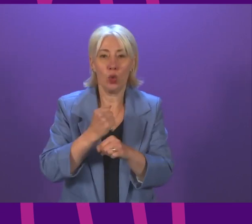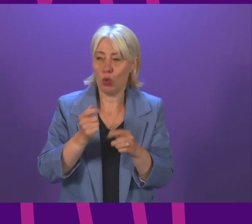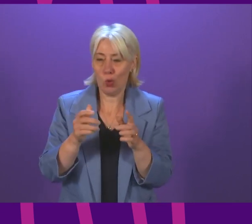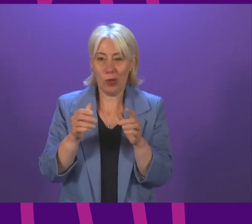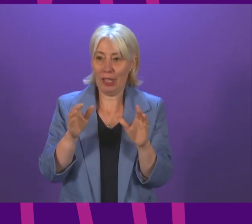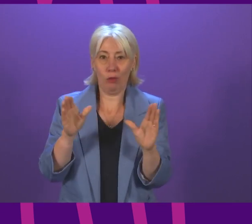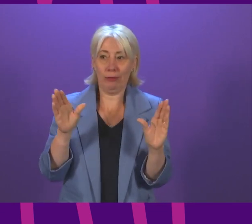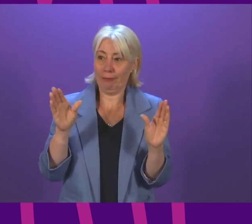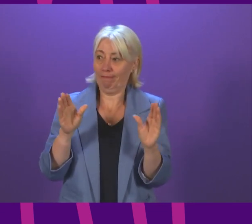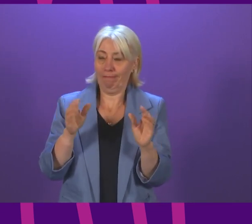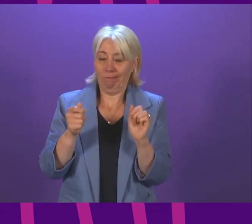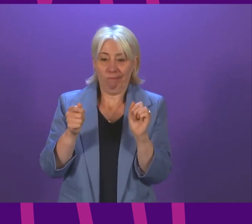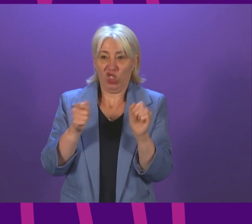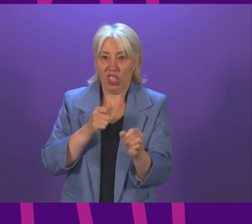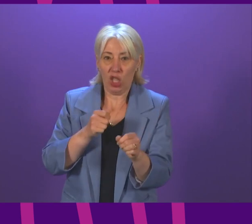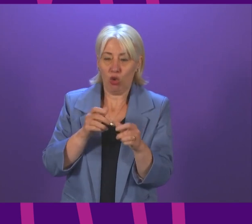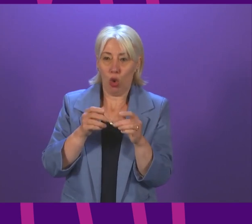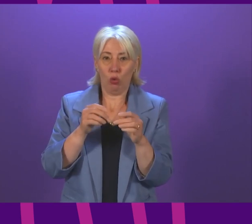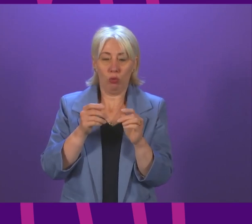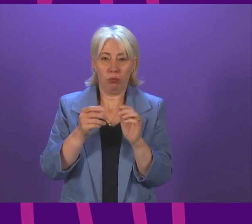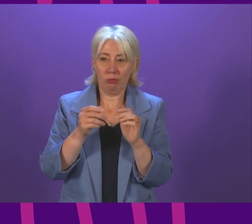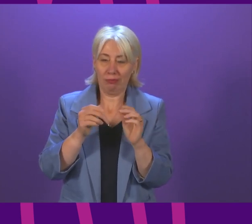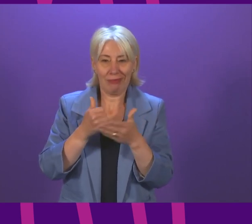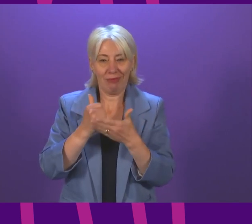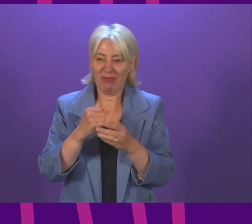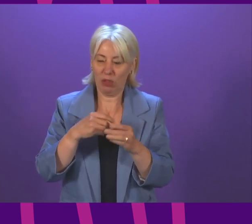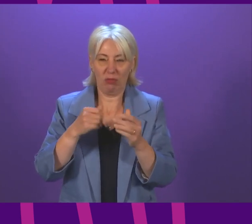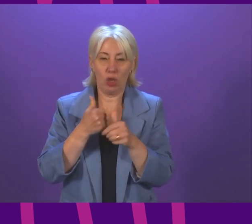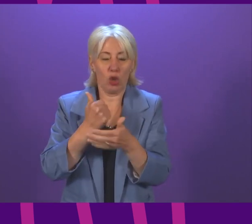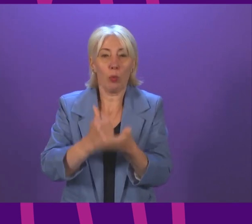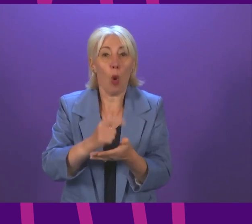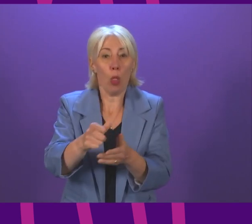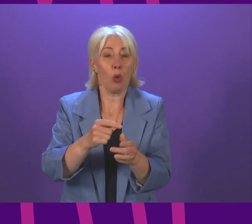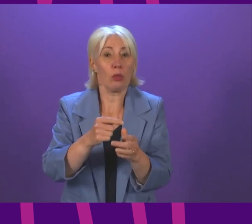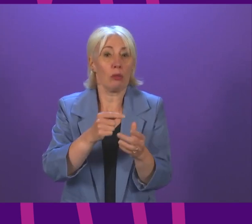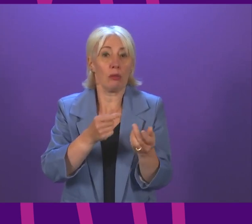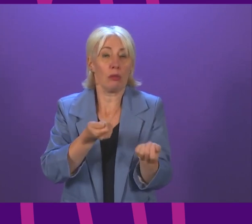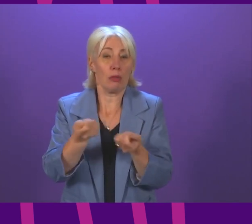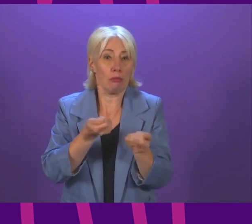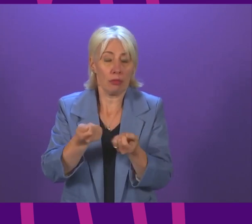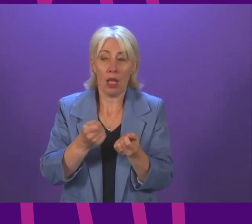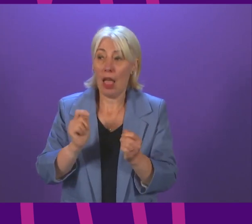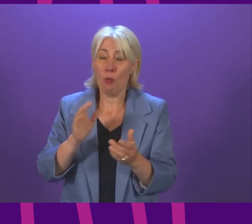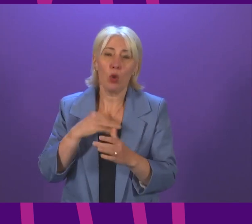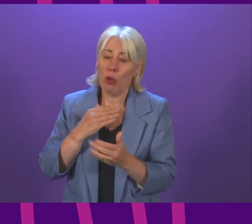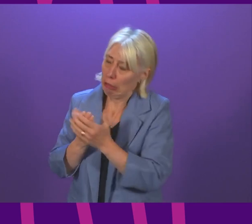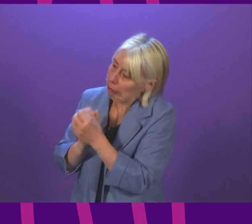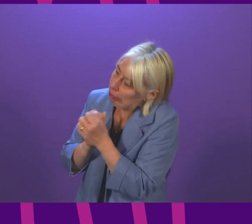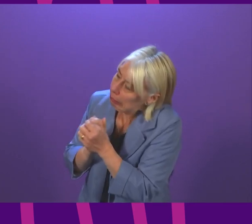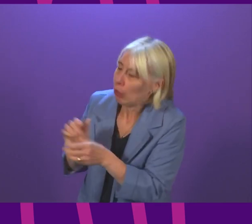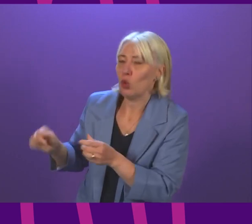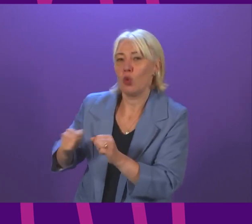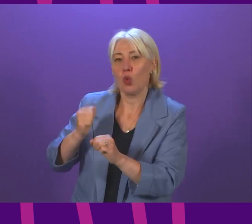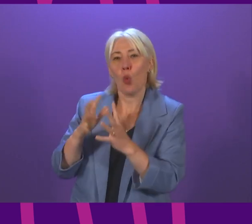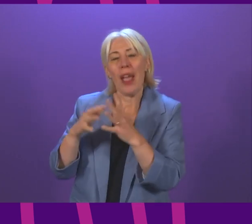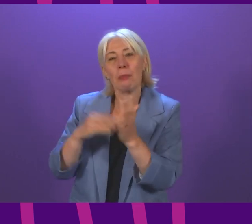impact of those decisions it would be far better if we didn't have to go cap in hand to a UK government to ask for furlough to be continued it would be